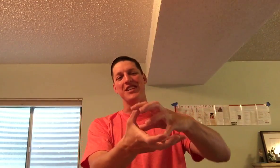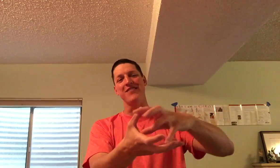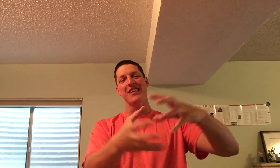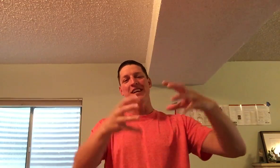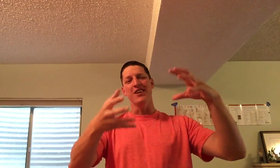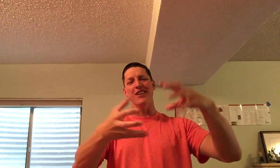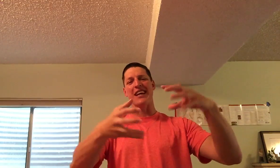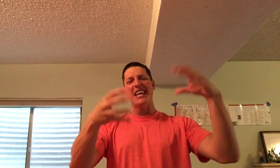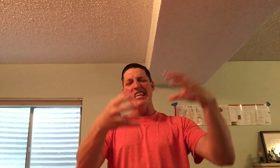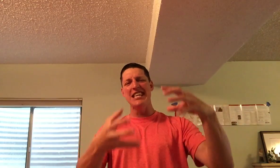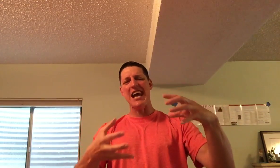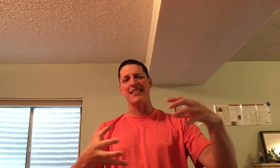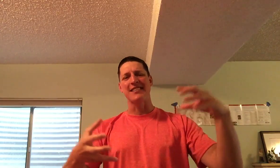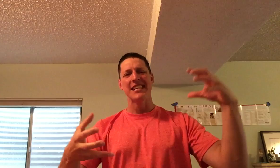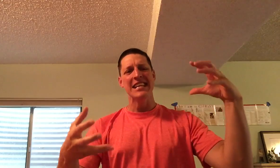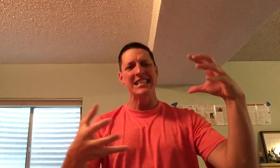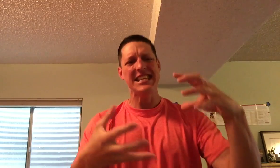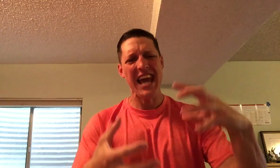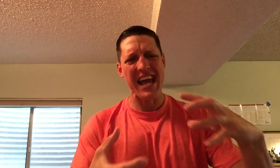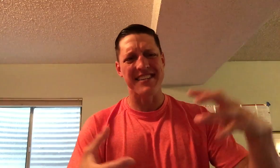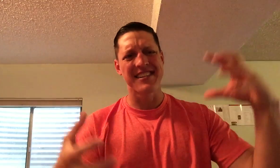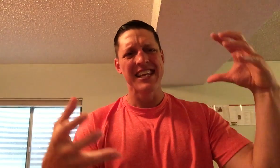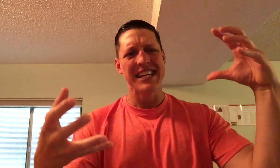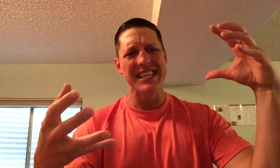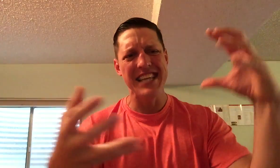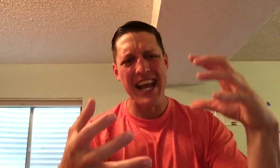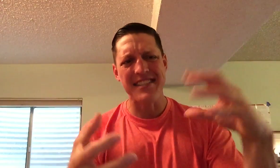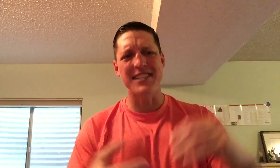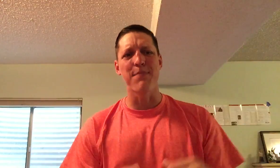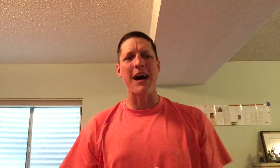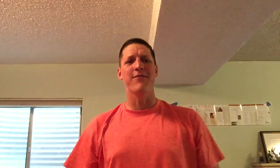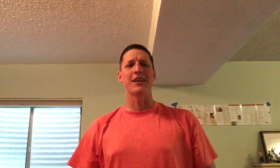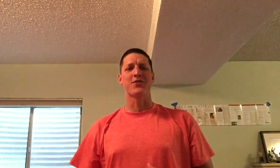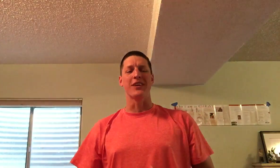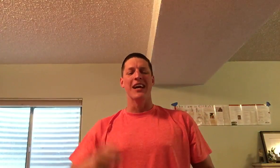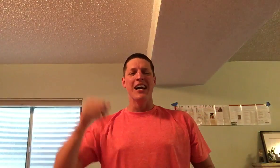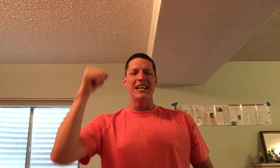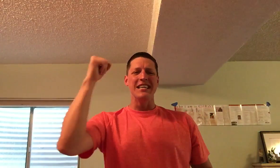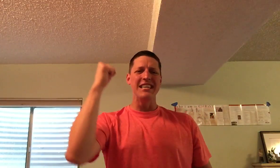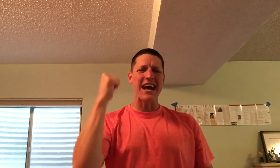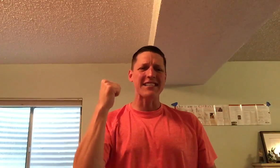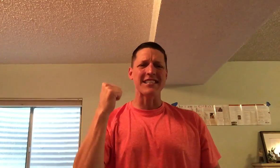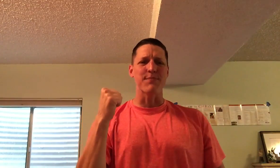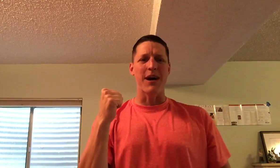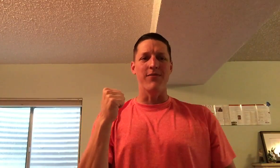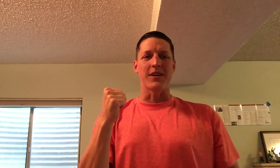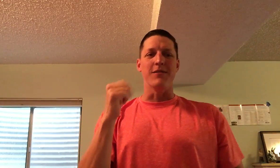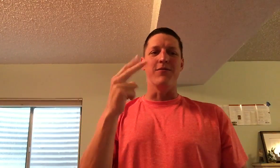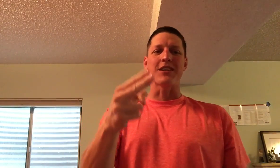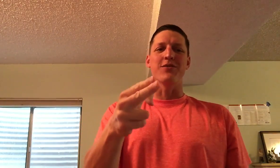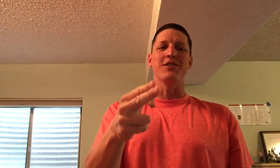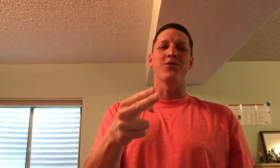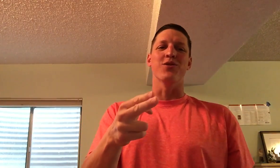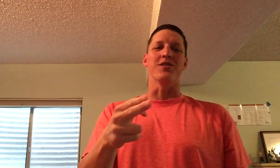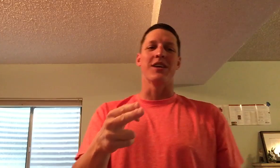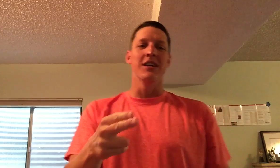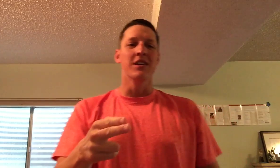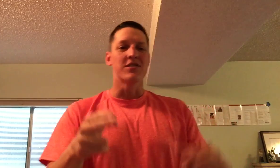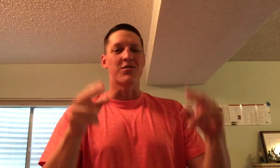achieve it. You're like, yes! Yes! Yes, it's my victory. Yes, it's my victory. Victory is yours. So